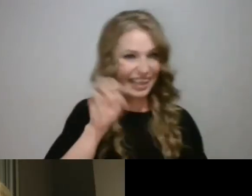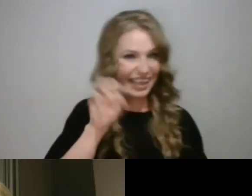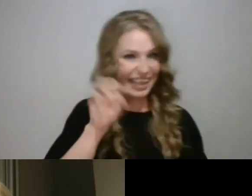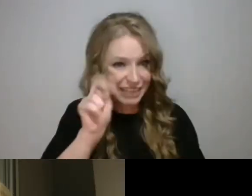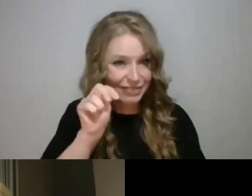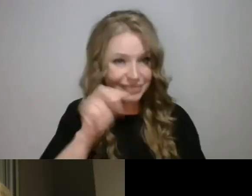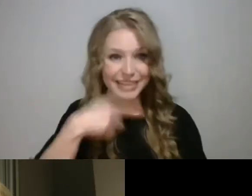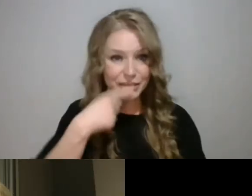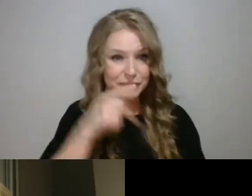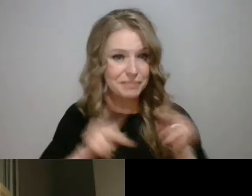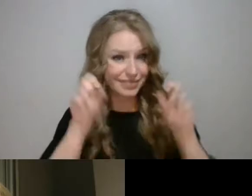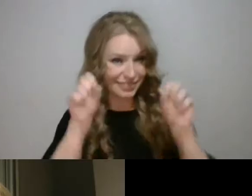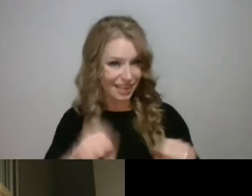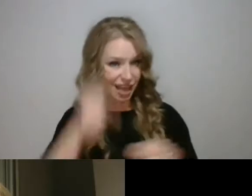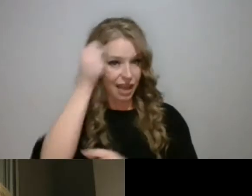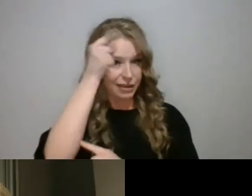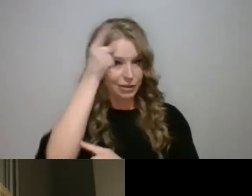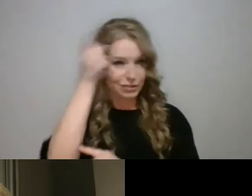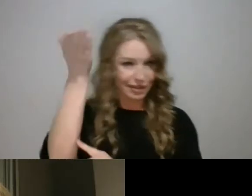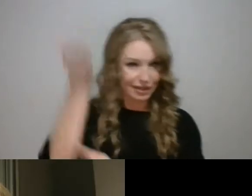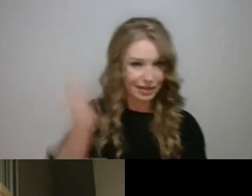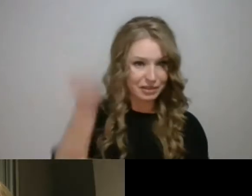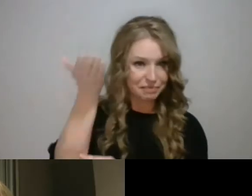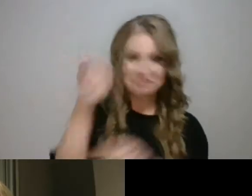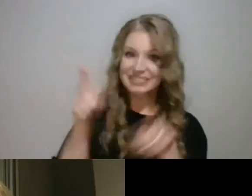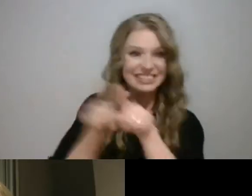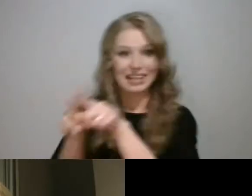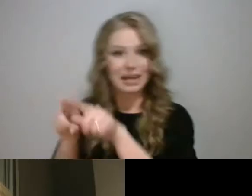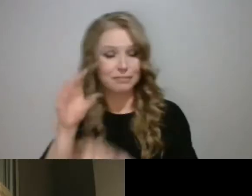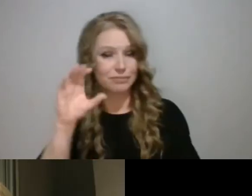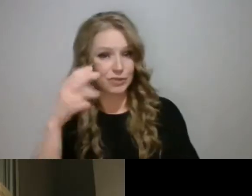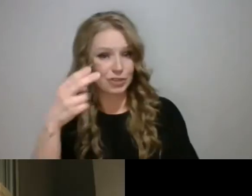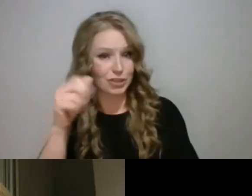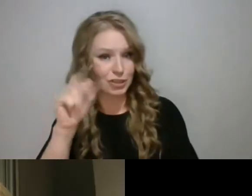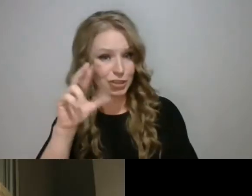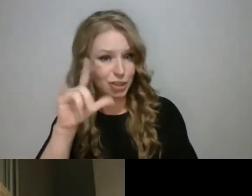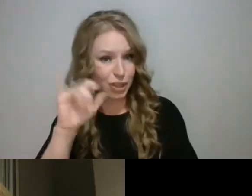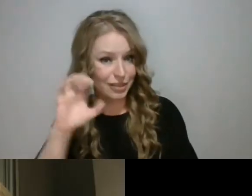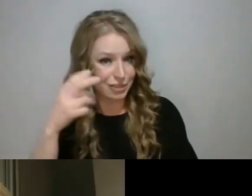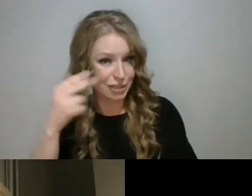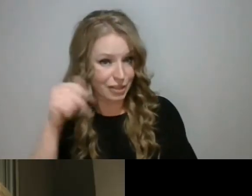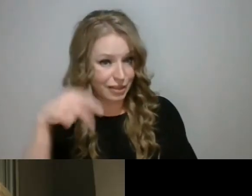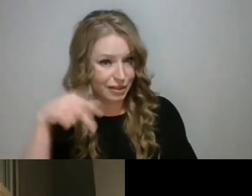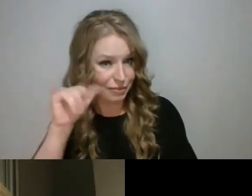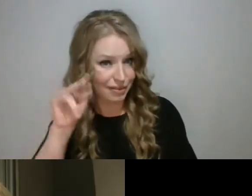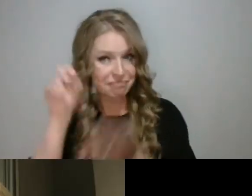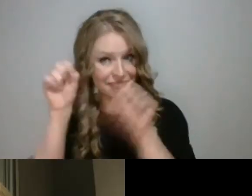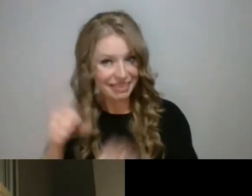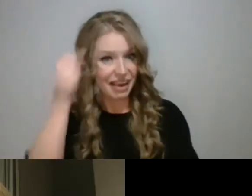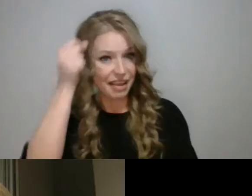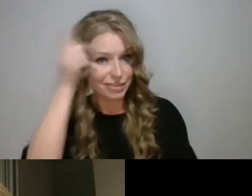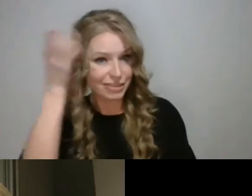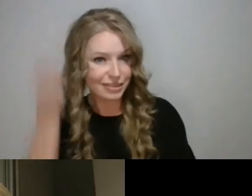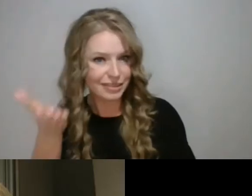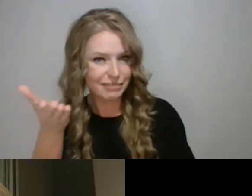physical. It was all mime. And people who weren't deaf also could understand them. And same with